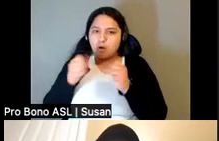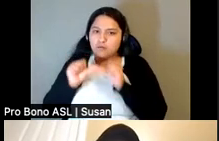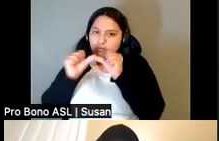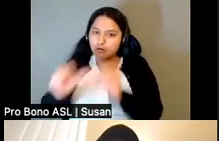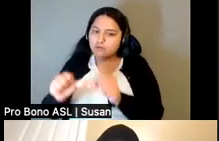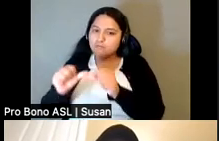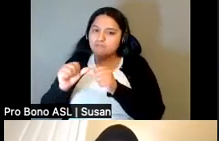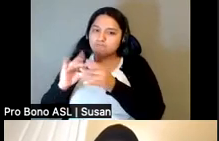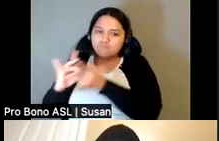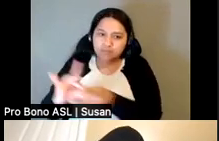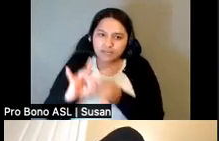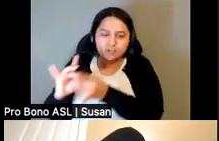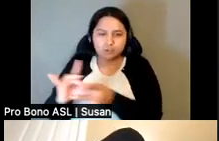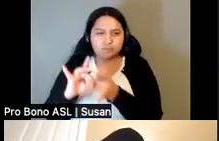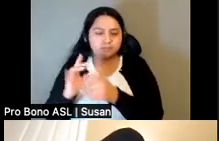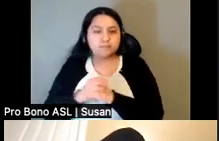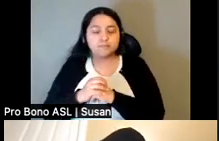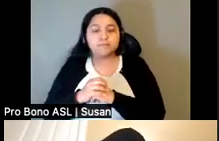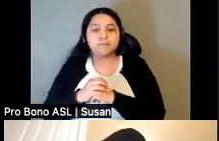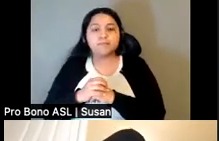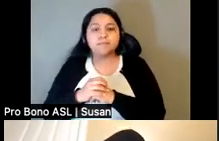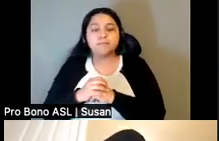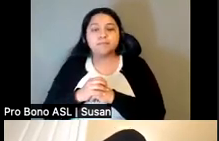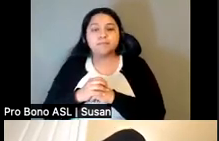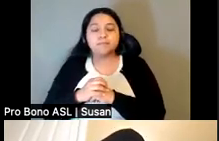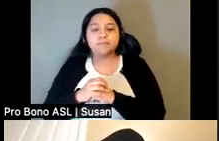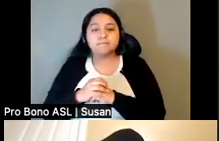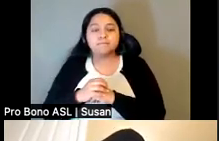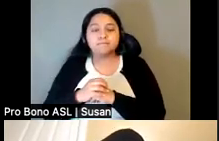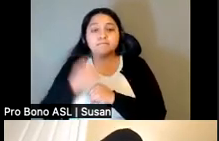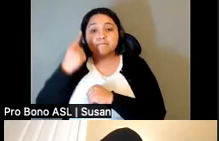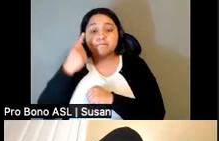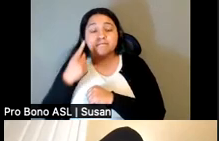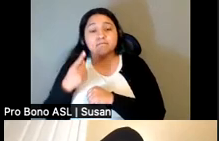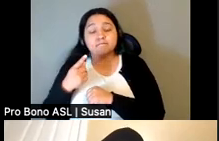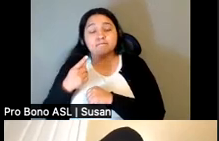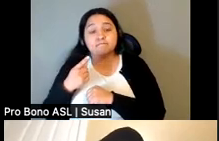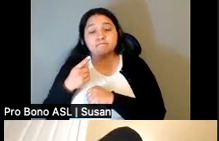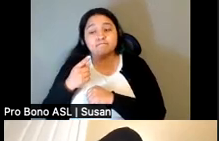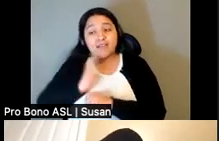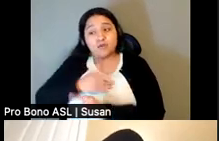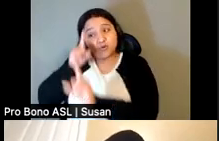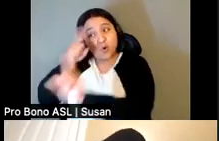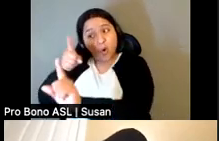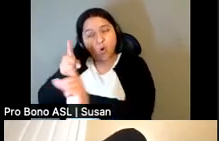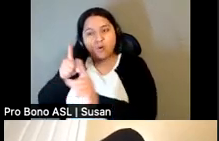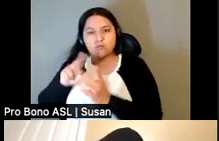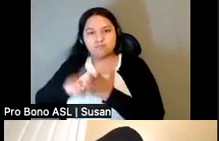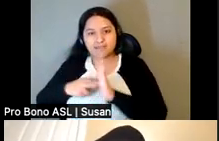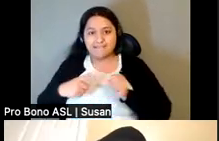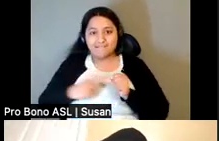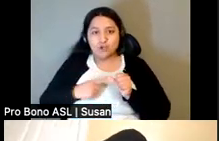for us. We're very clear that to move in that project means the dismantling of the